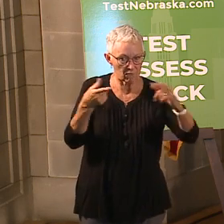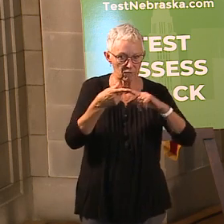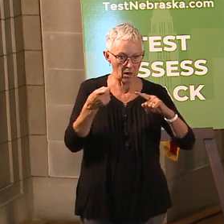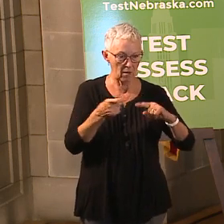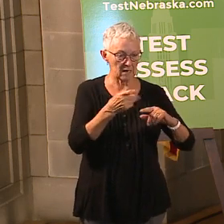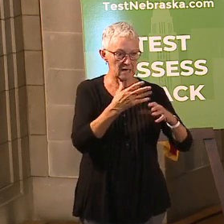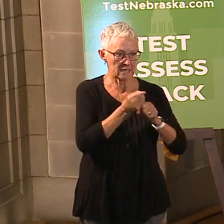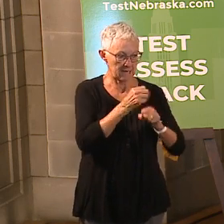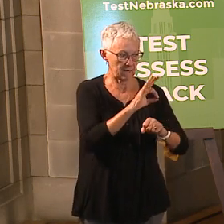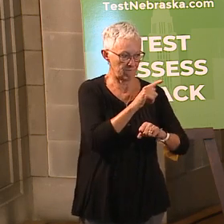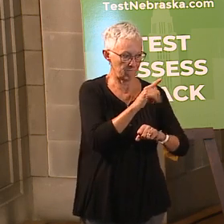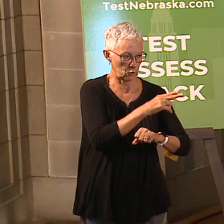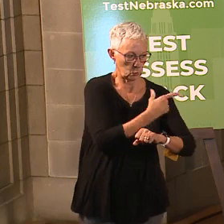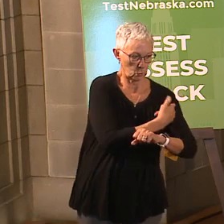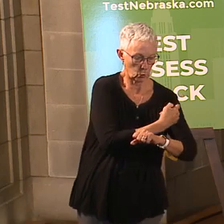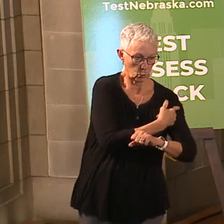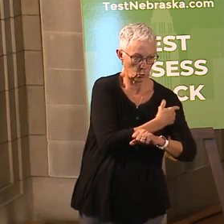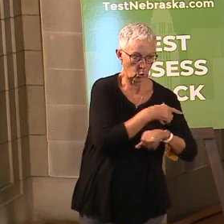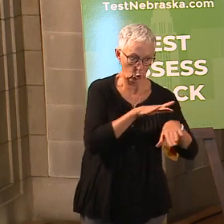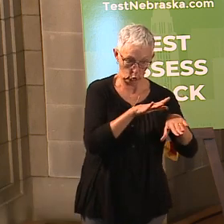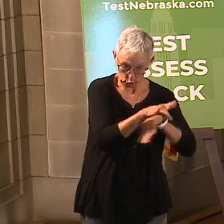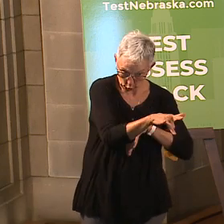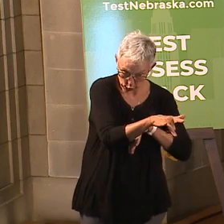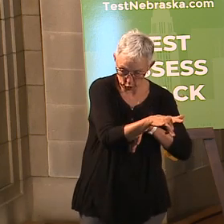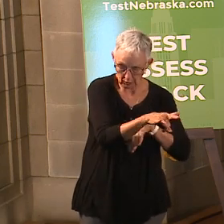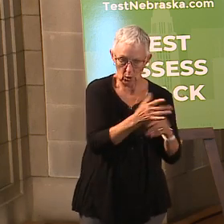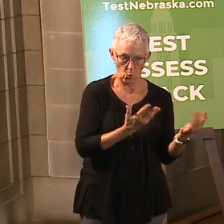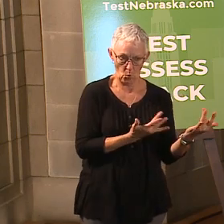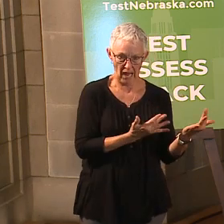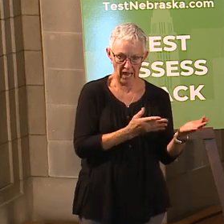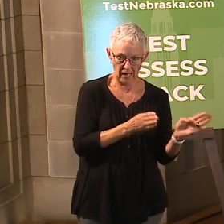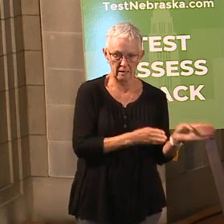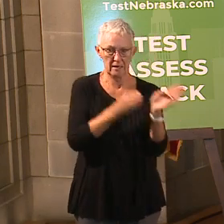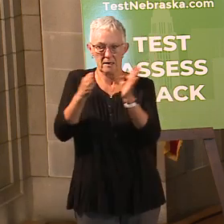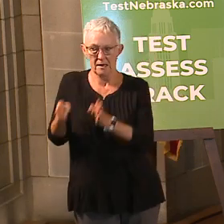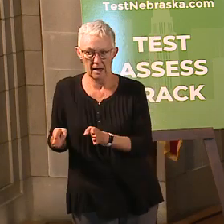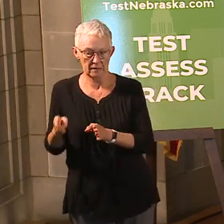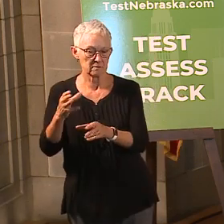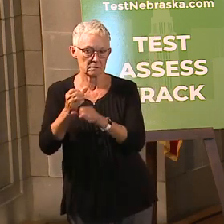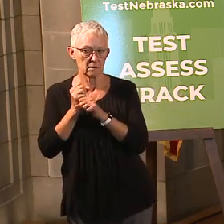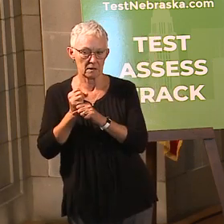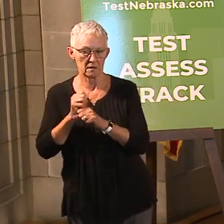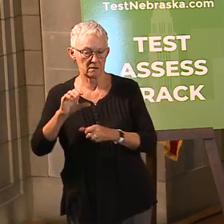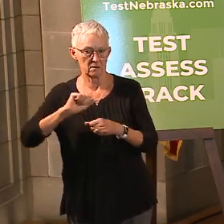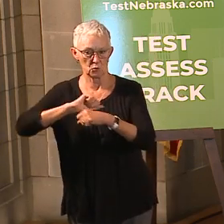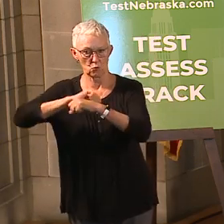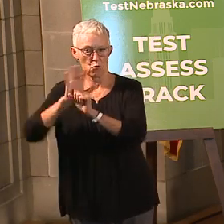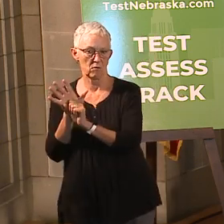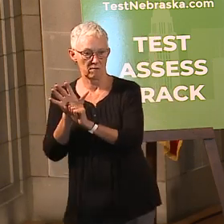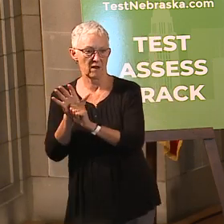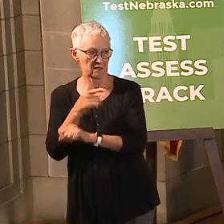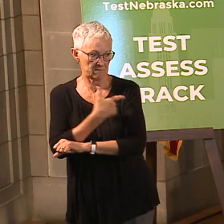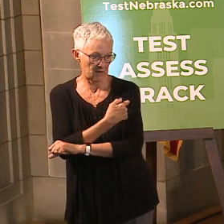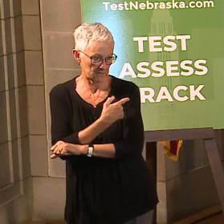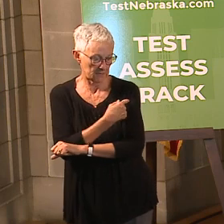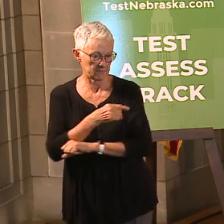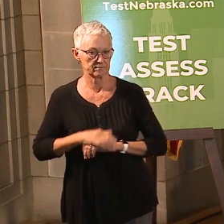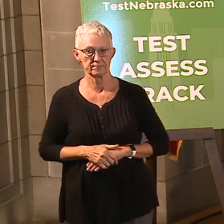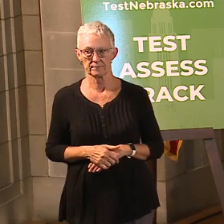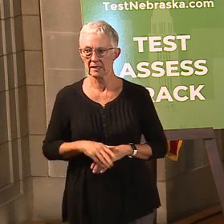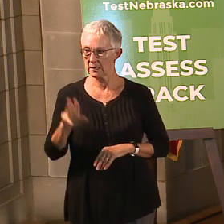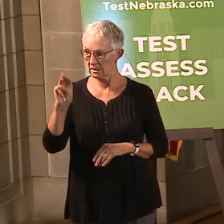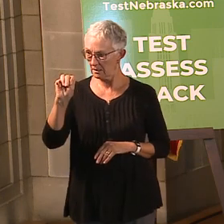So get the flu vaccine early is a great choice to make right now. So that would be one thing. And then the other thing, as you mentioned, Medicaid